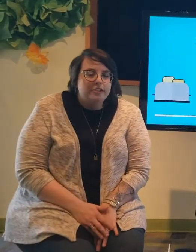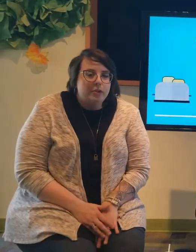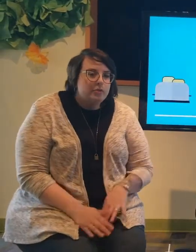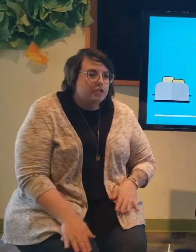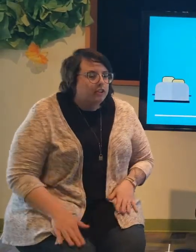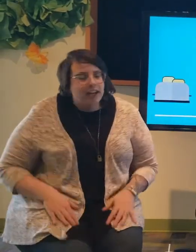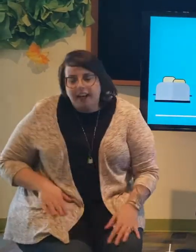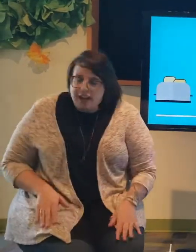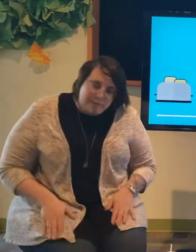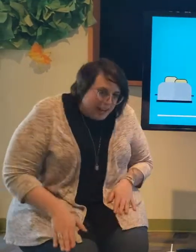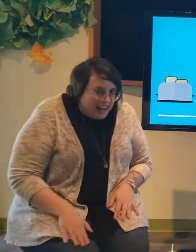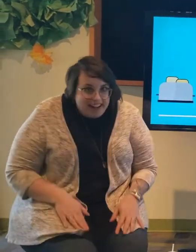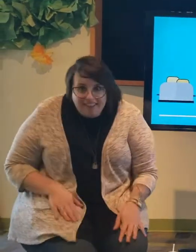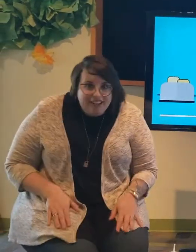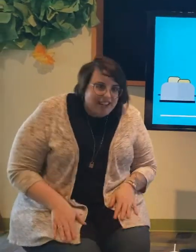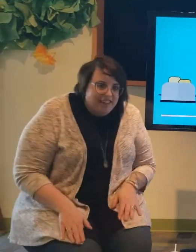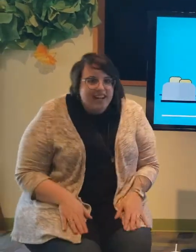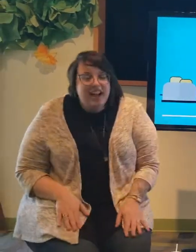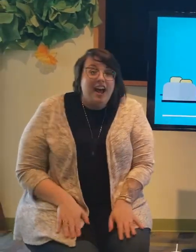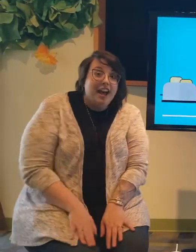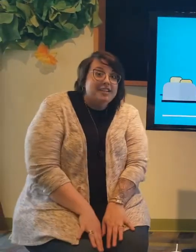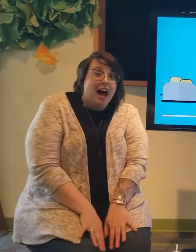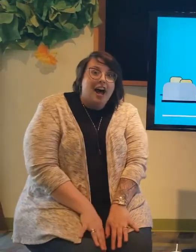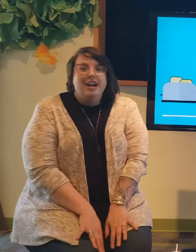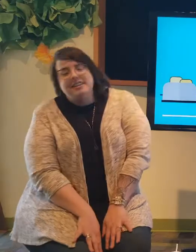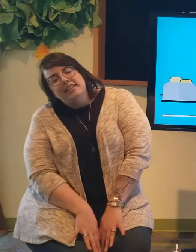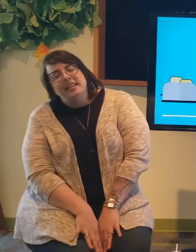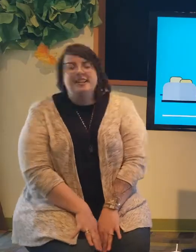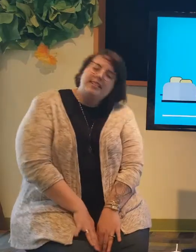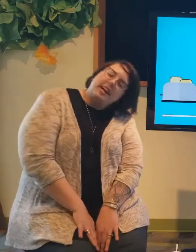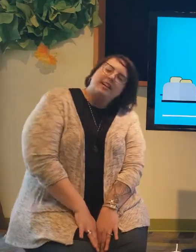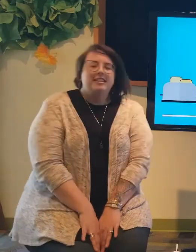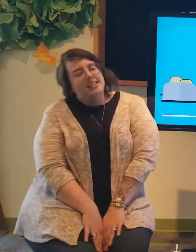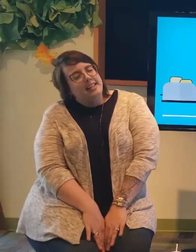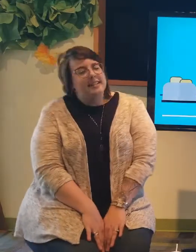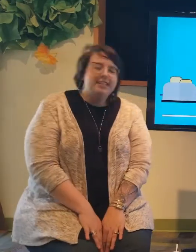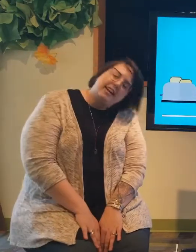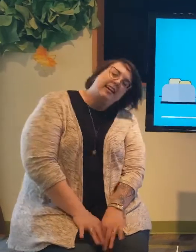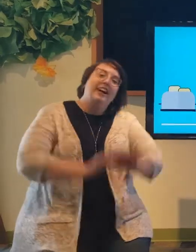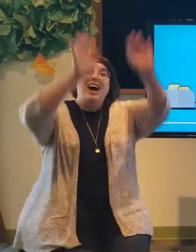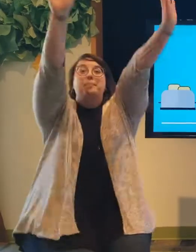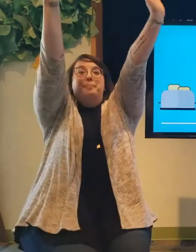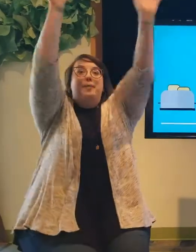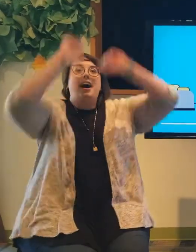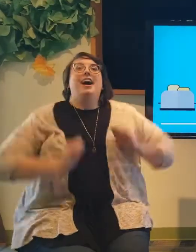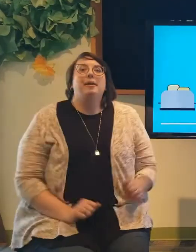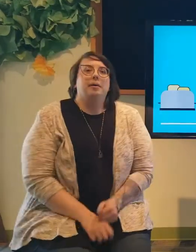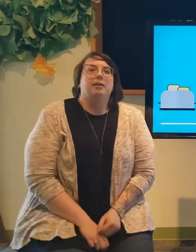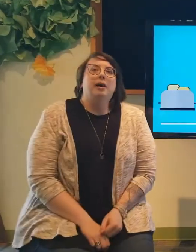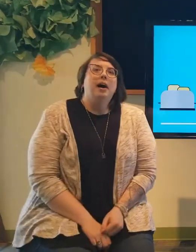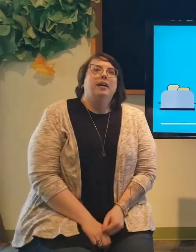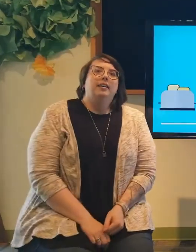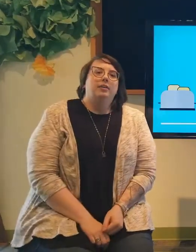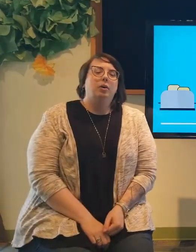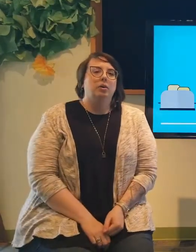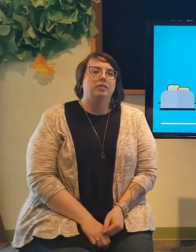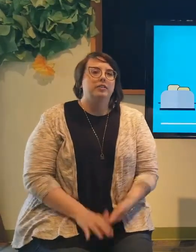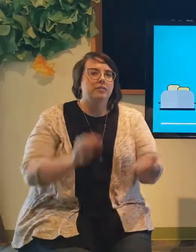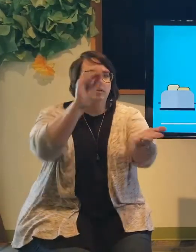toaster and I'm getting very hot. Tick tock, tick tock, up, up, Let's do that.